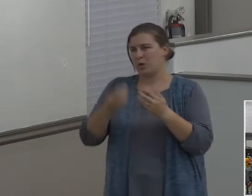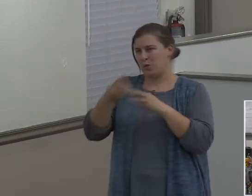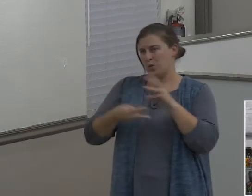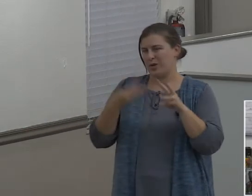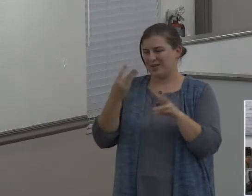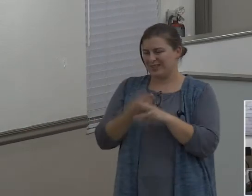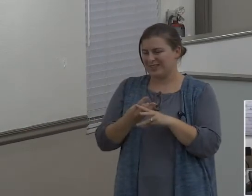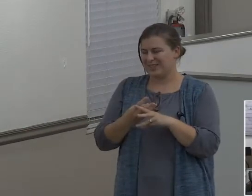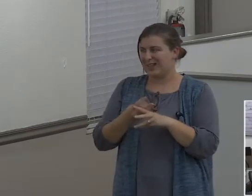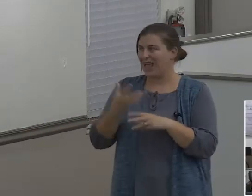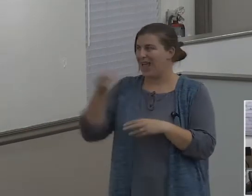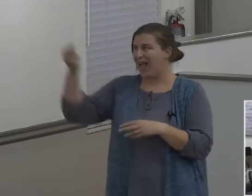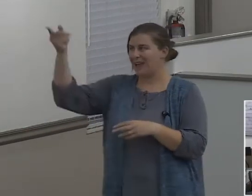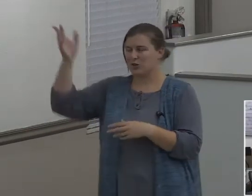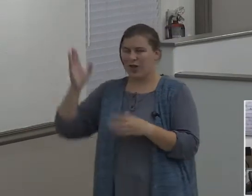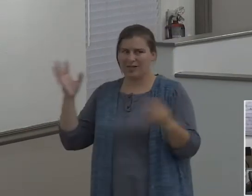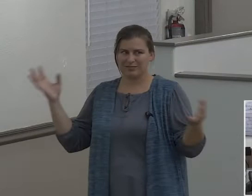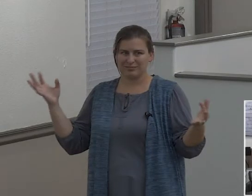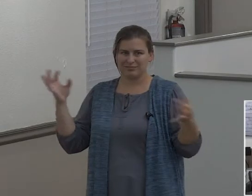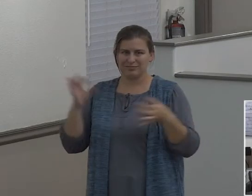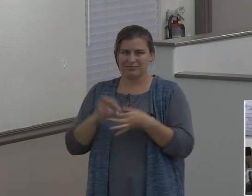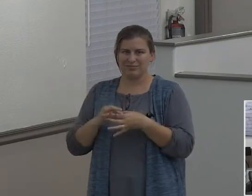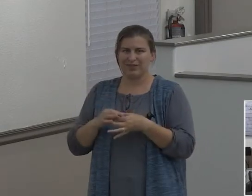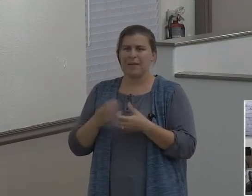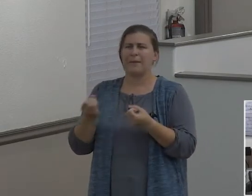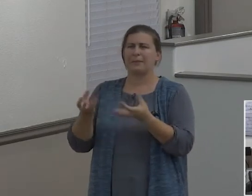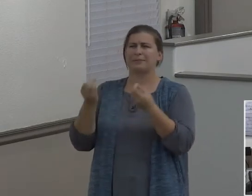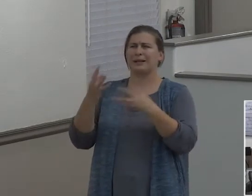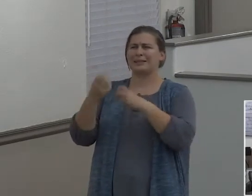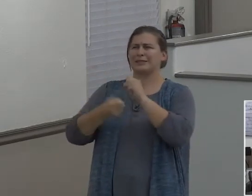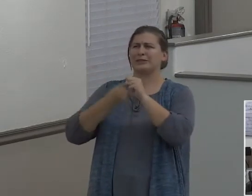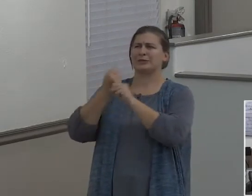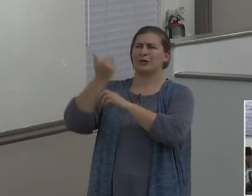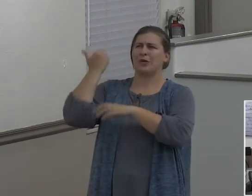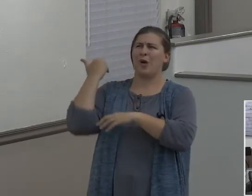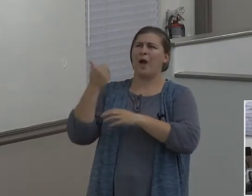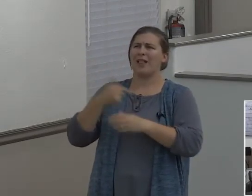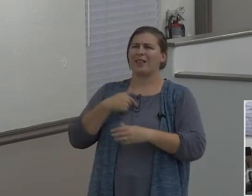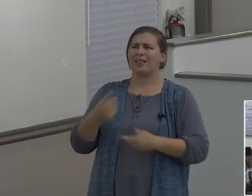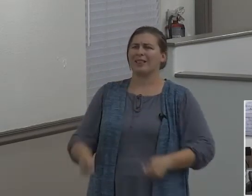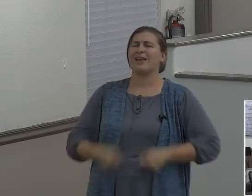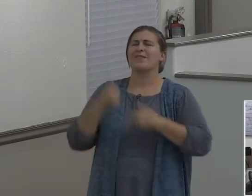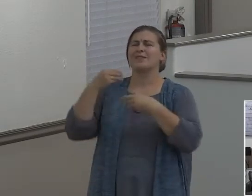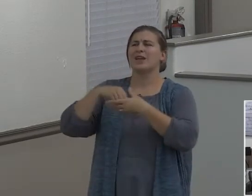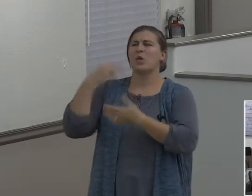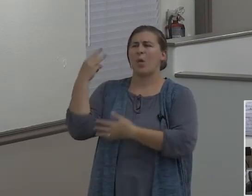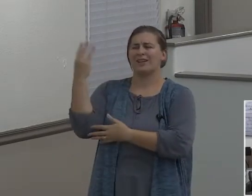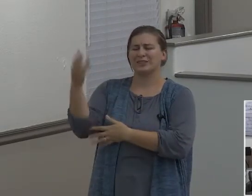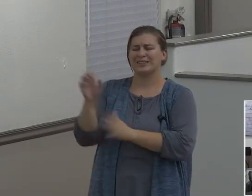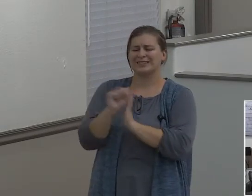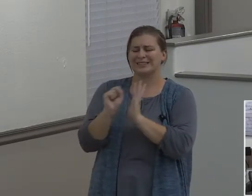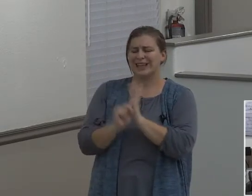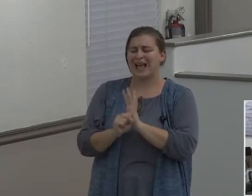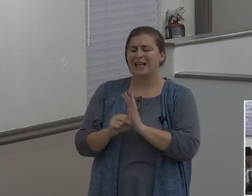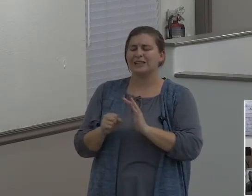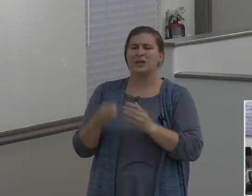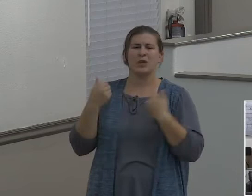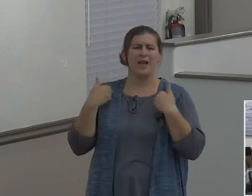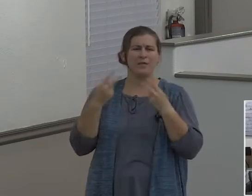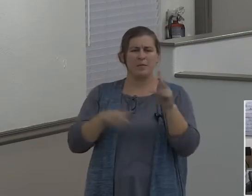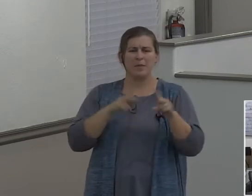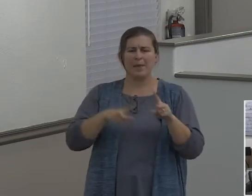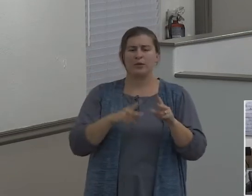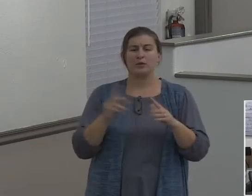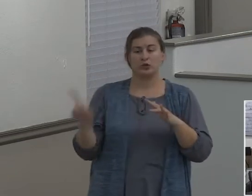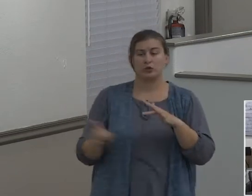still when we lived up in Spokane, I saw this happen on more than one occasion. You'd have people that would come into churches presenting themselves, oh, we